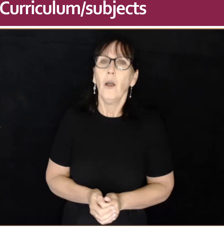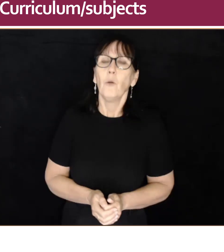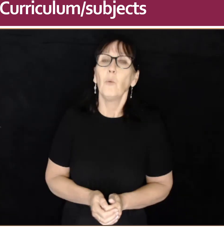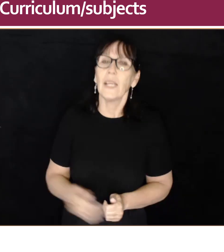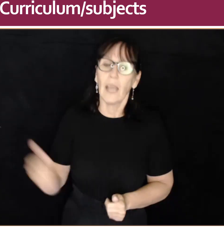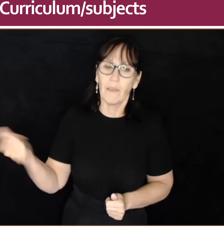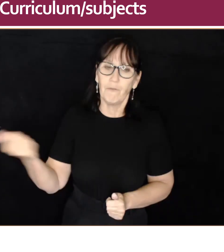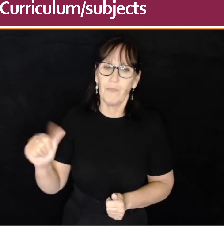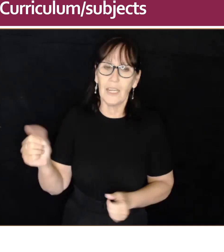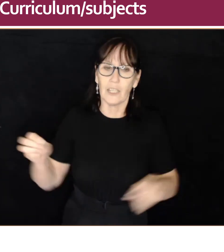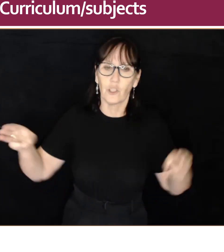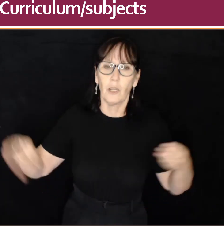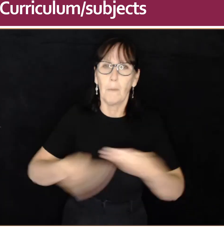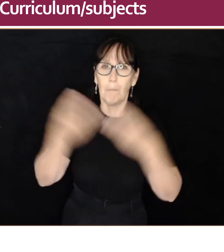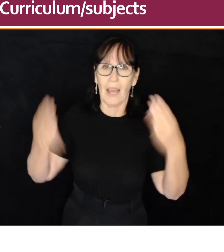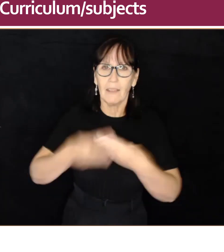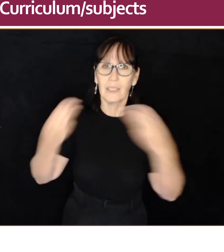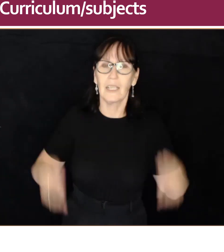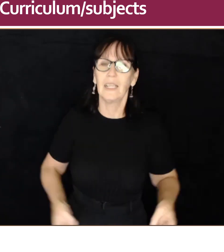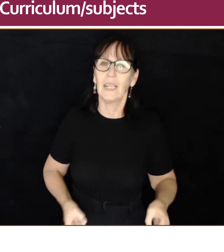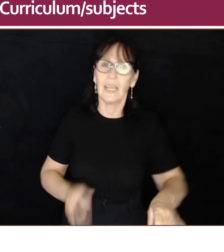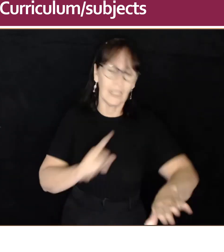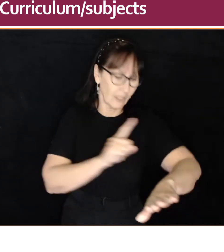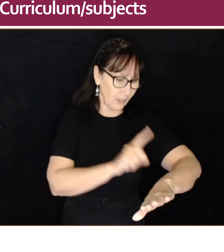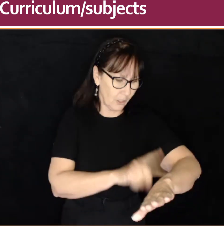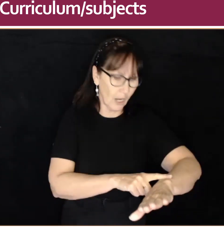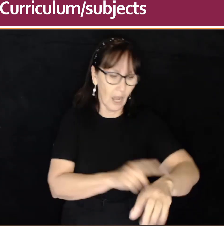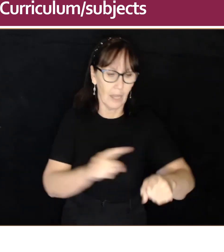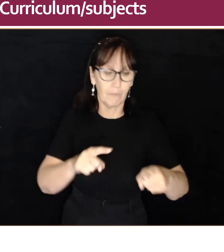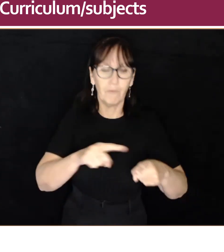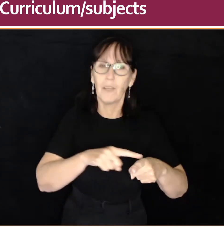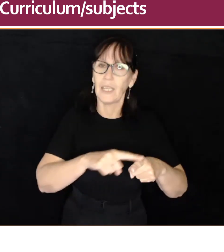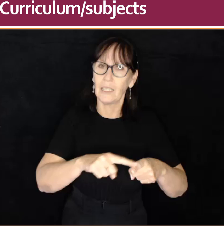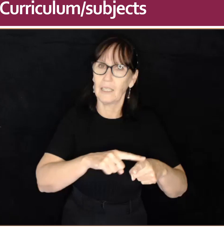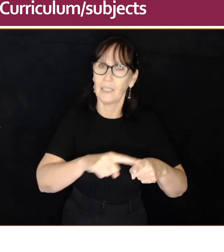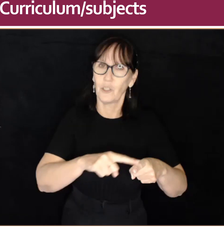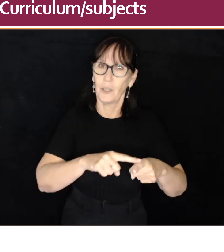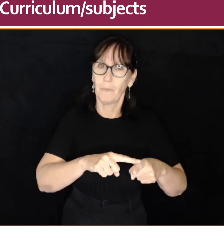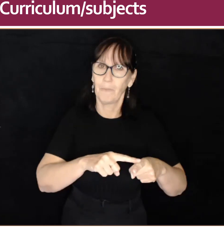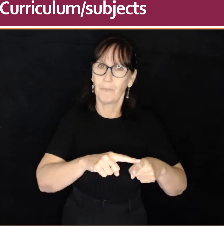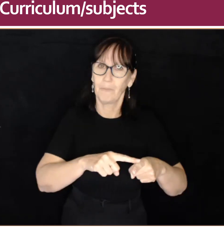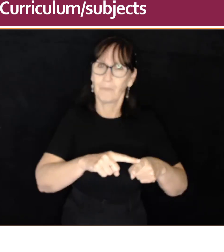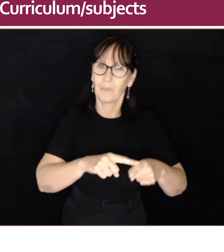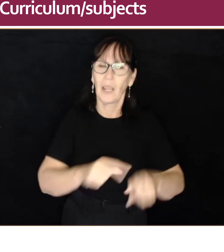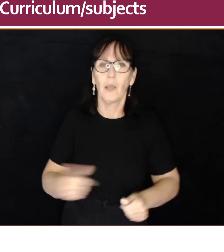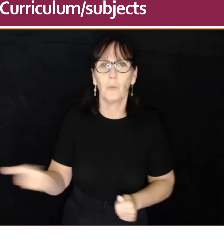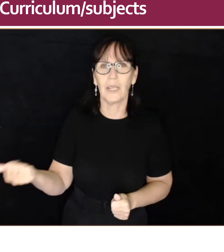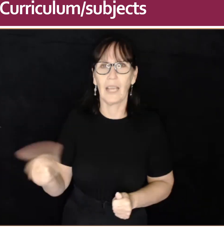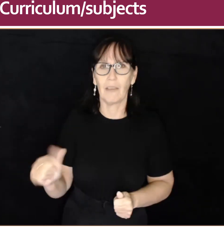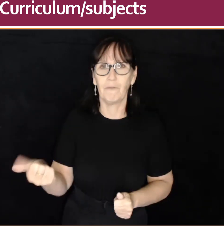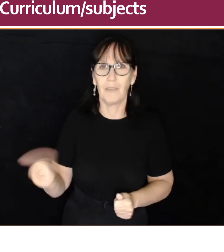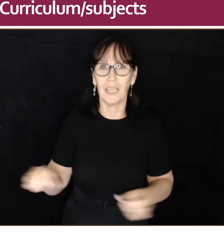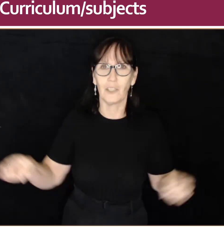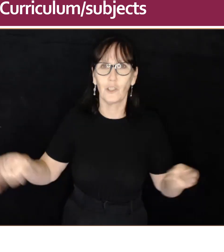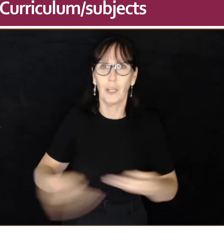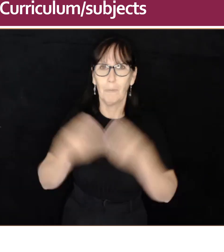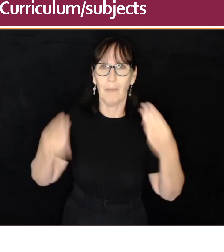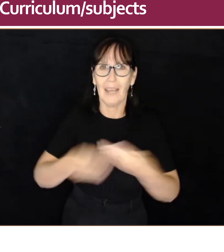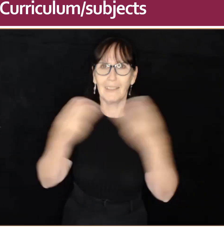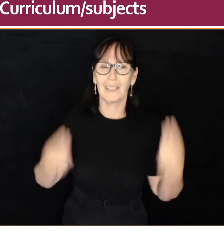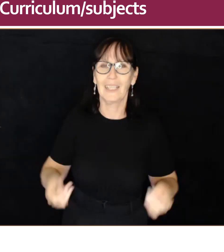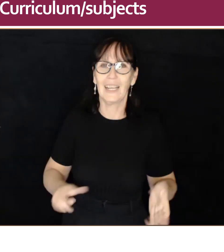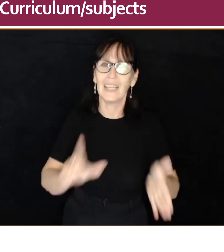We have finished maths. It is time for English. We have finished